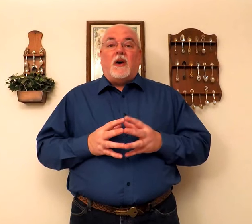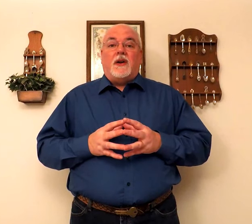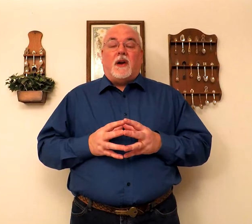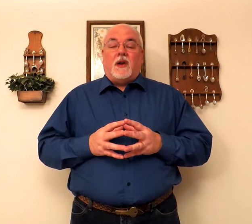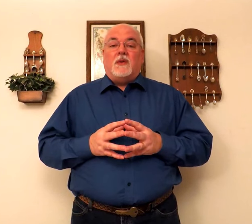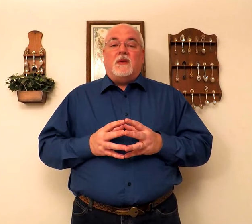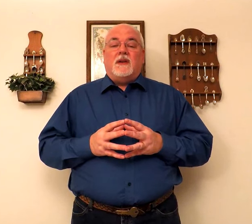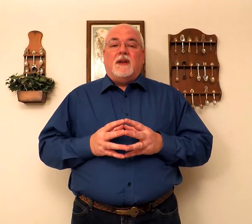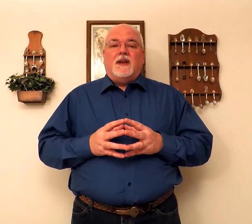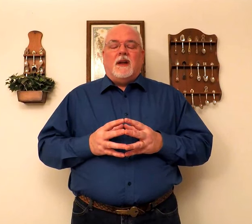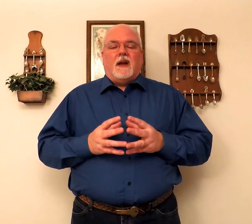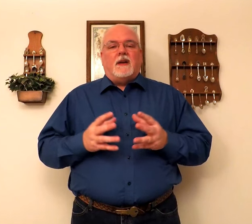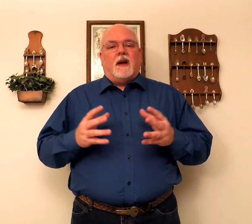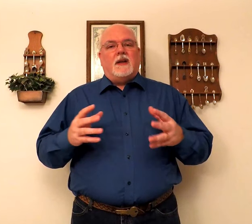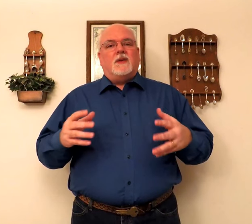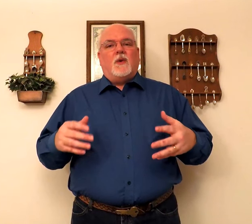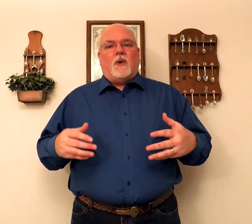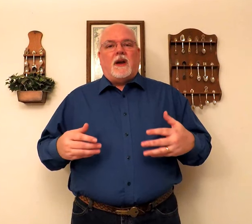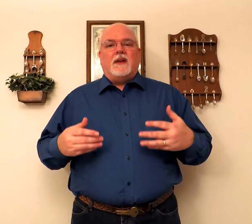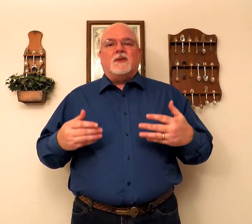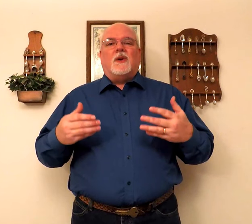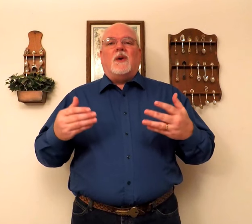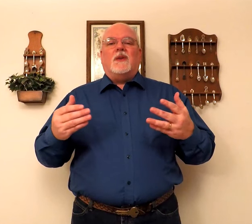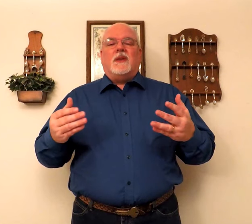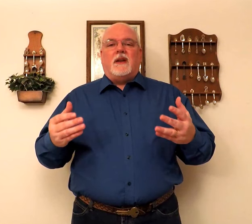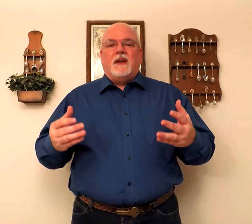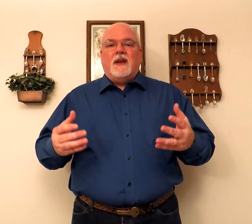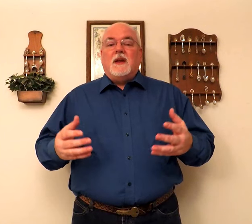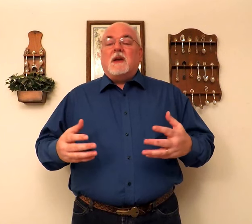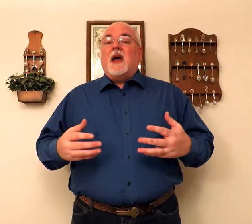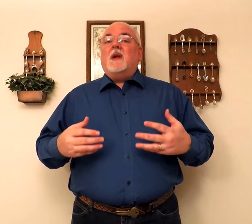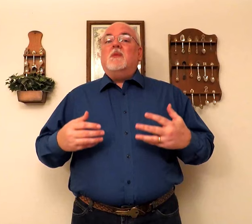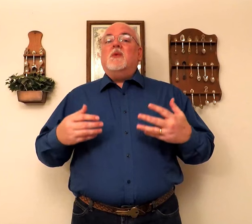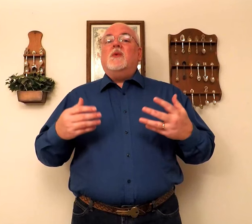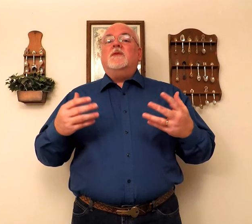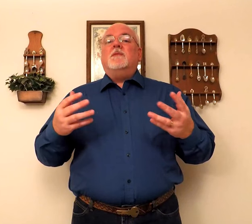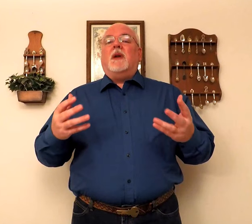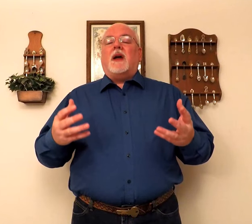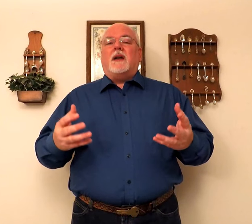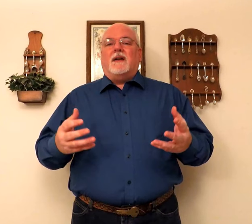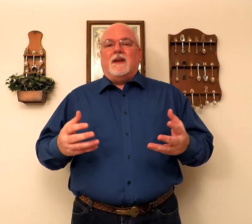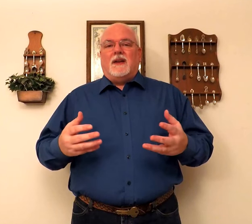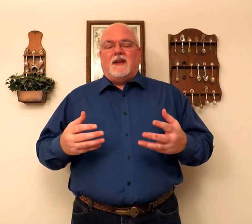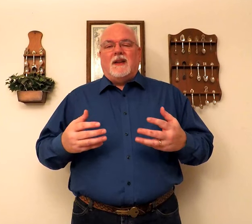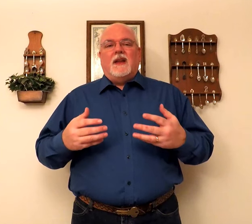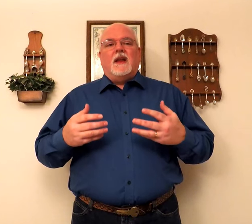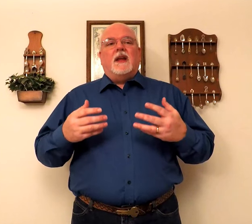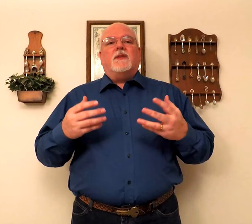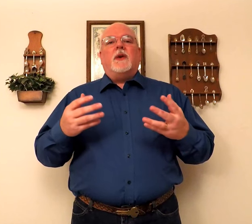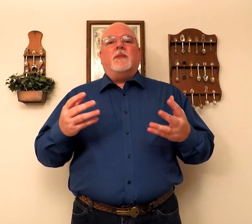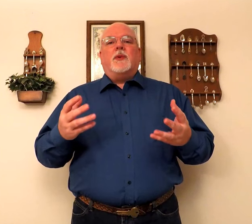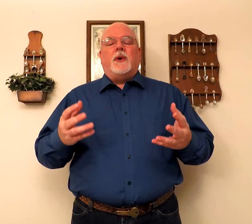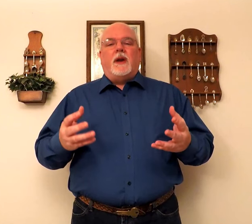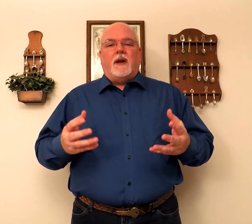Garden Alone. A nice, quiet song that kind of moves melodically. It's very pretty.